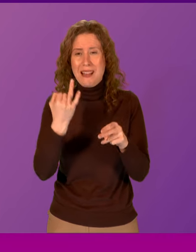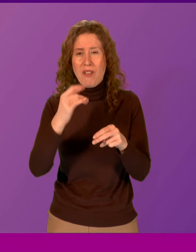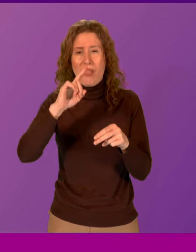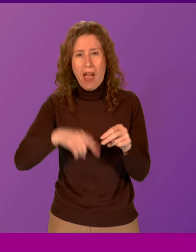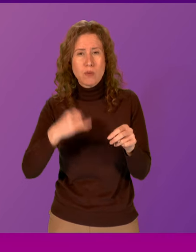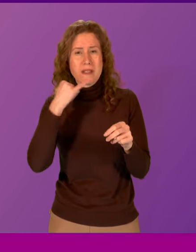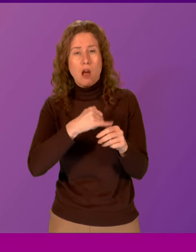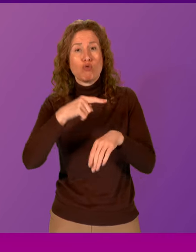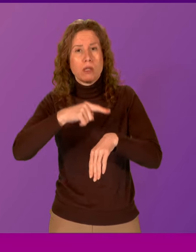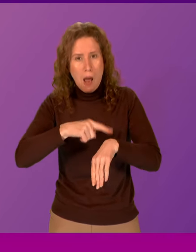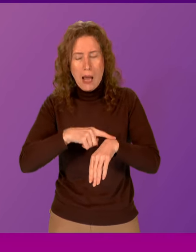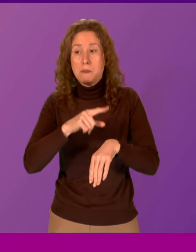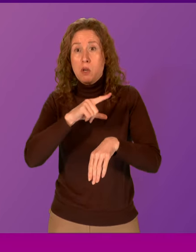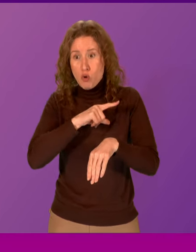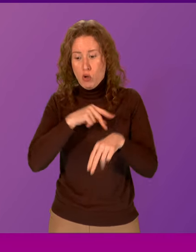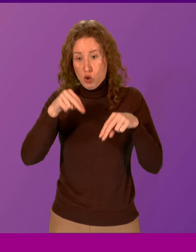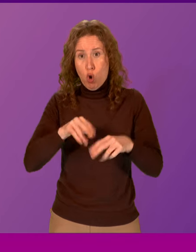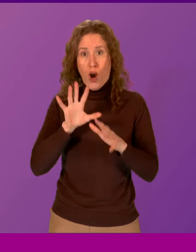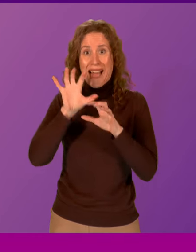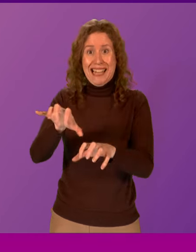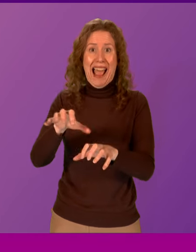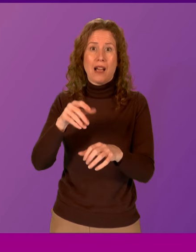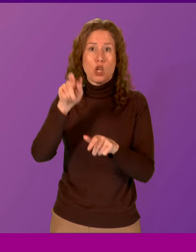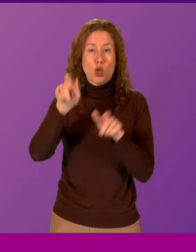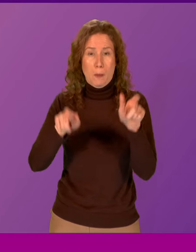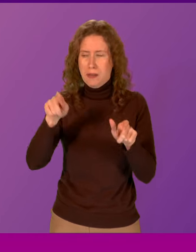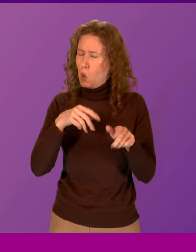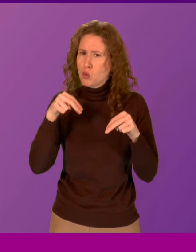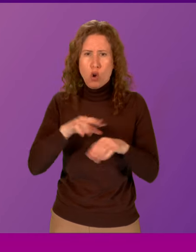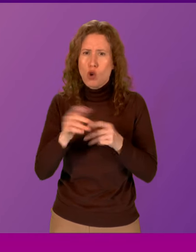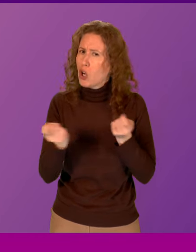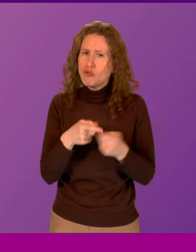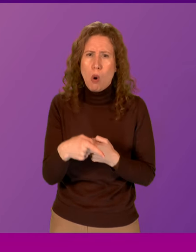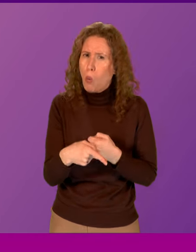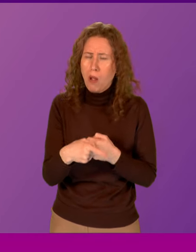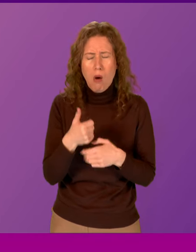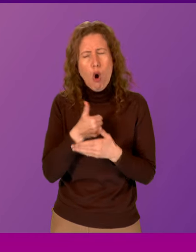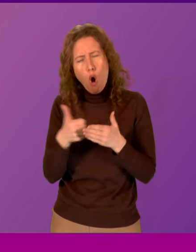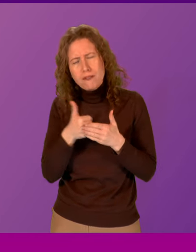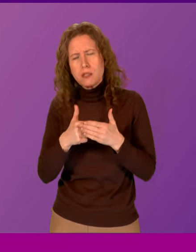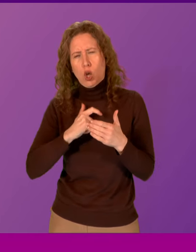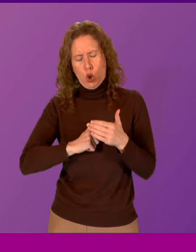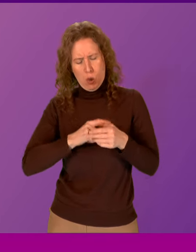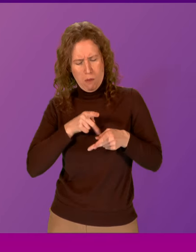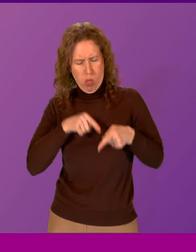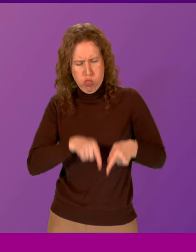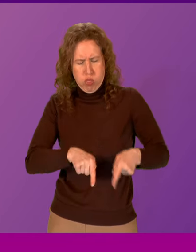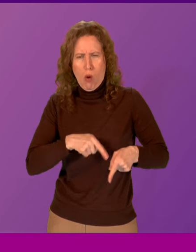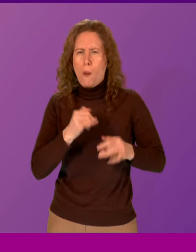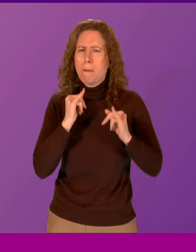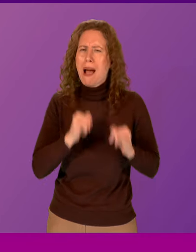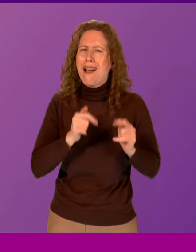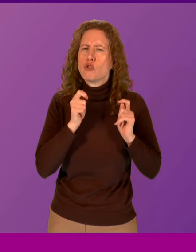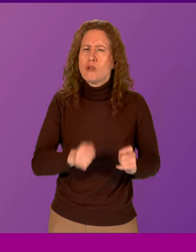for injuries inflicted by dogs. These dogs were out of control, often mistreated or poorly trained by their owners.